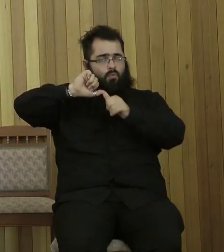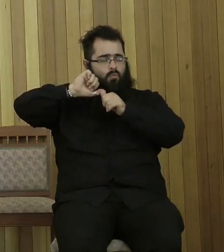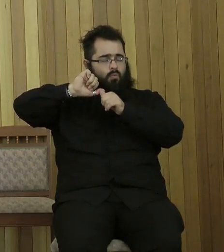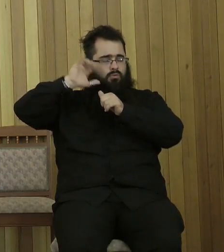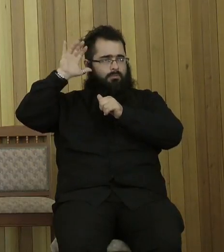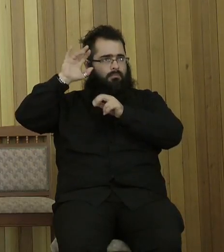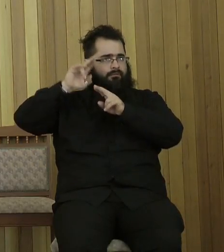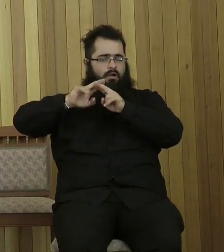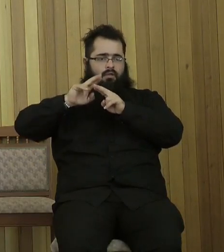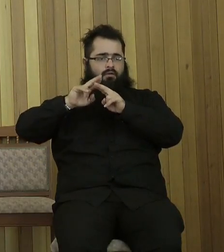Amen.